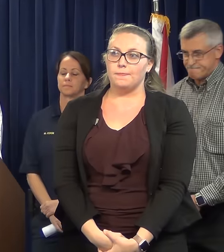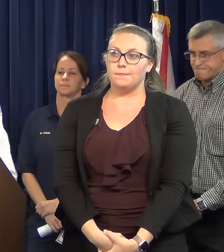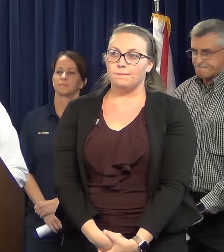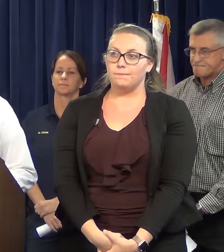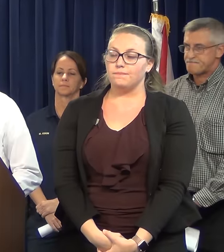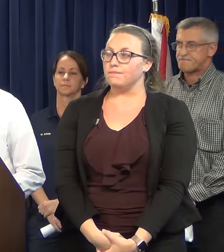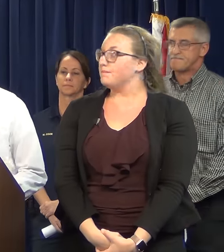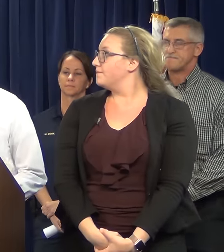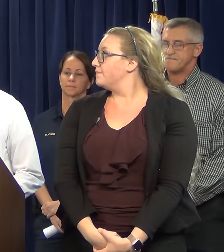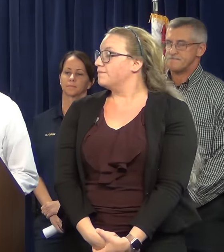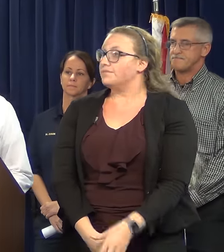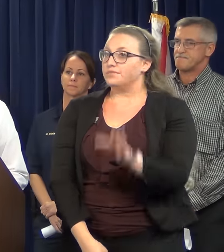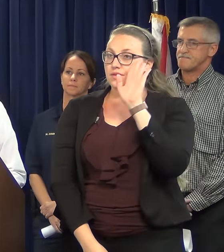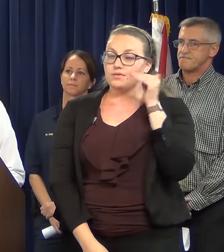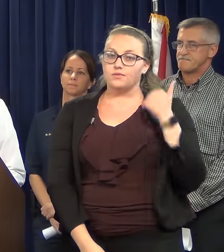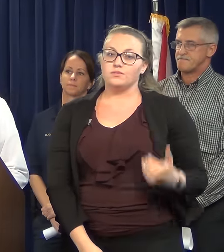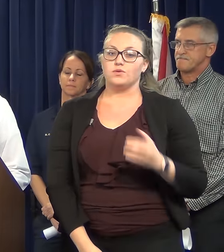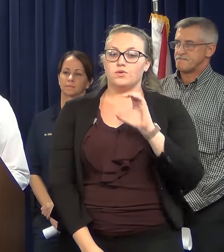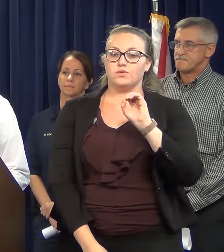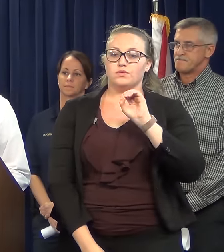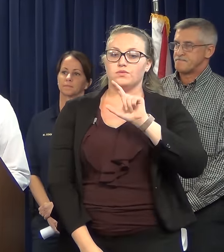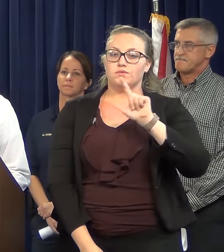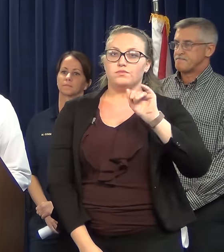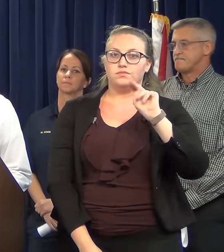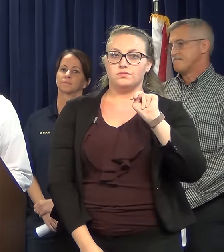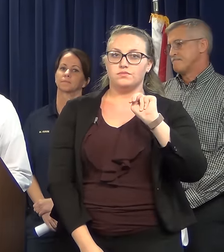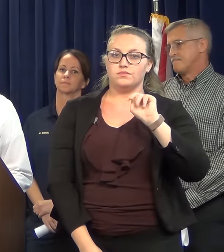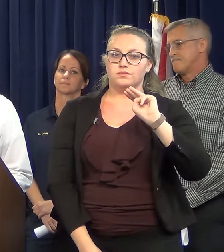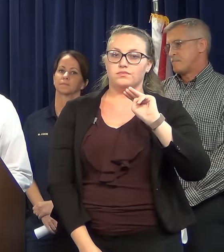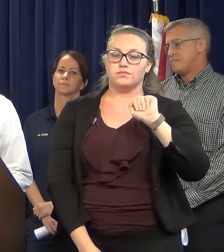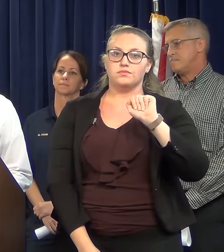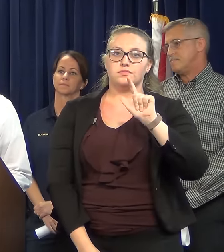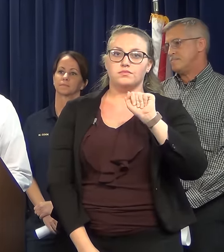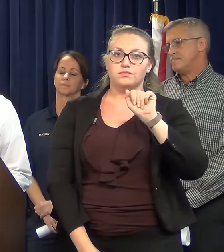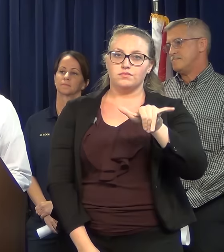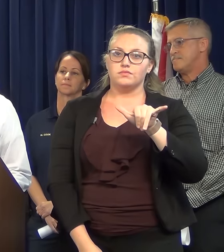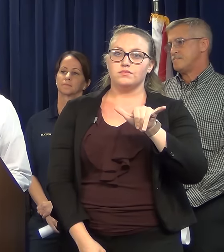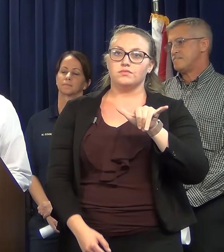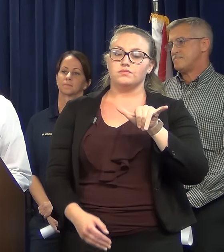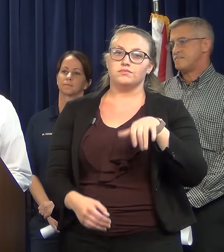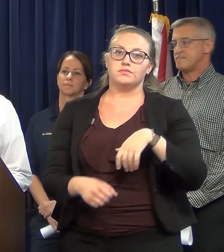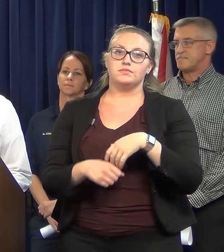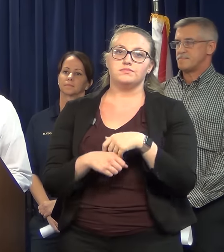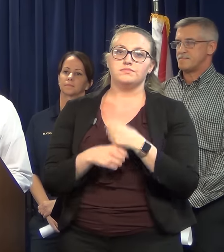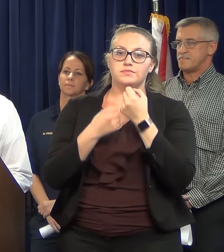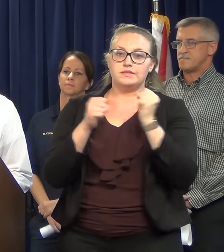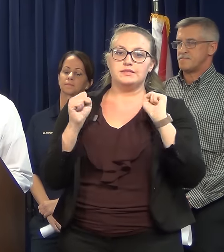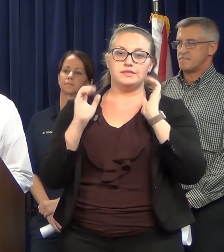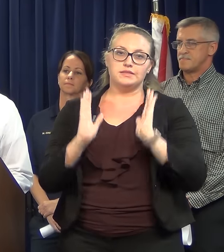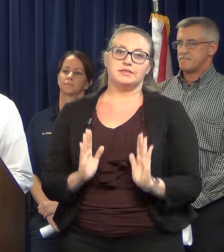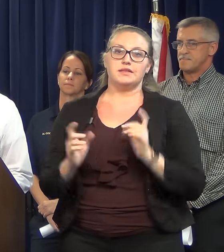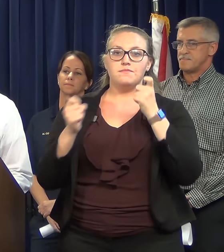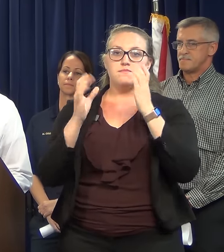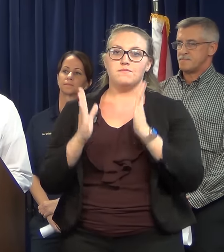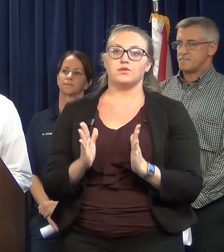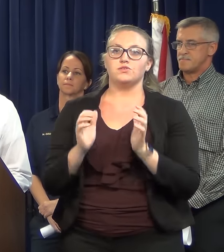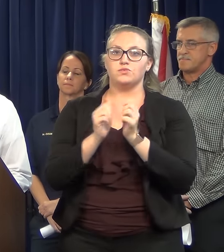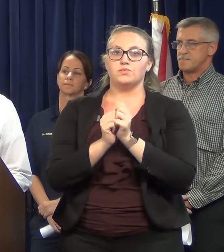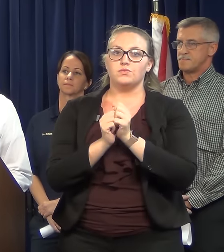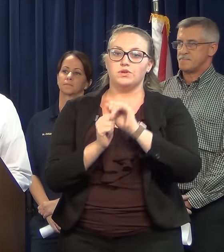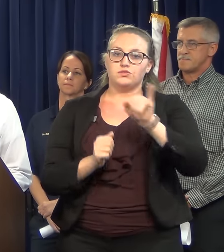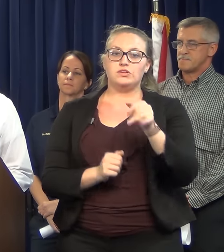Hello, my name is Colin Malloy. I am the Safety and Security Manager with the Jacksonville Transportation Authority. As an update,